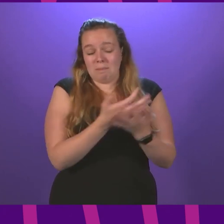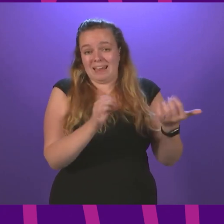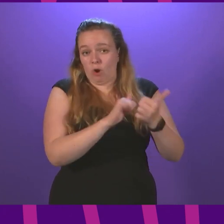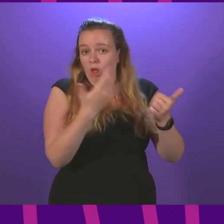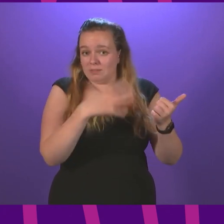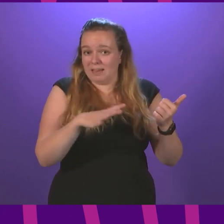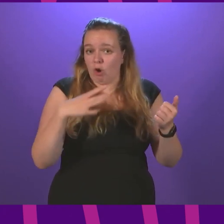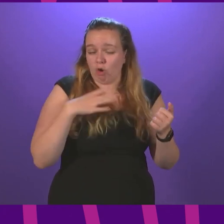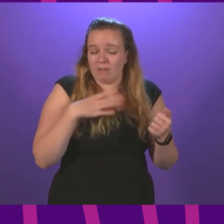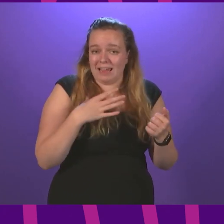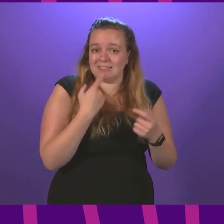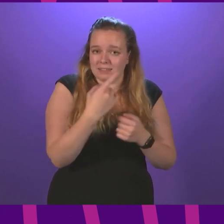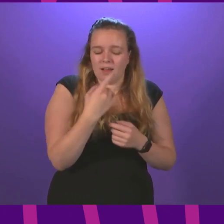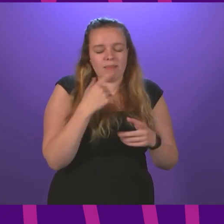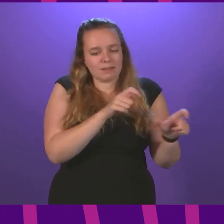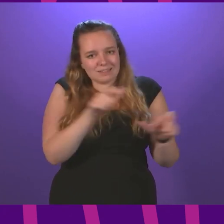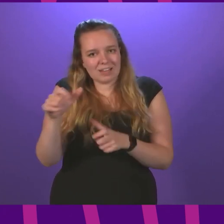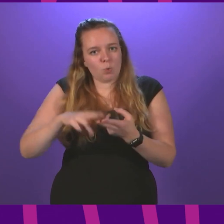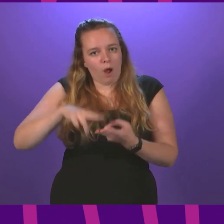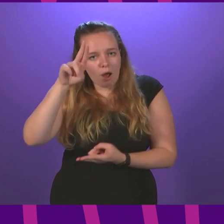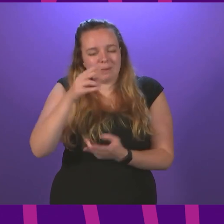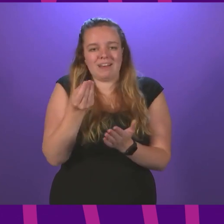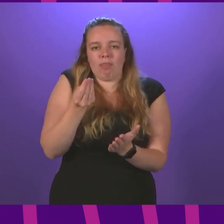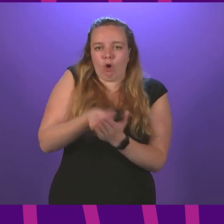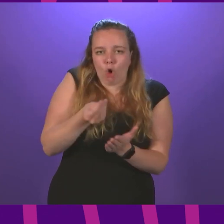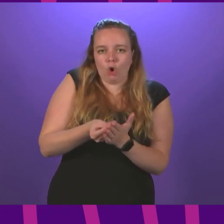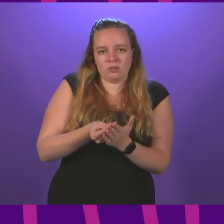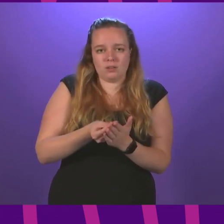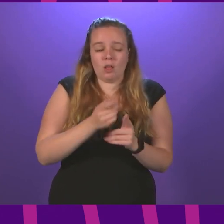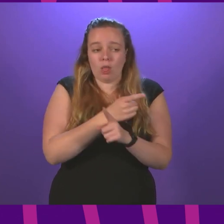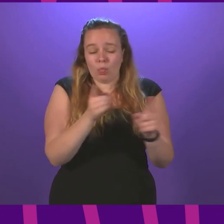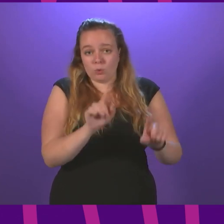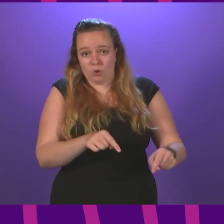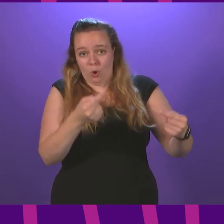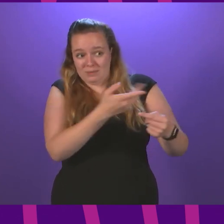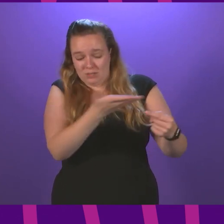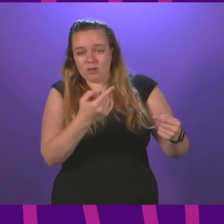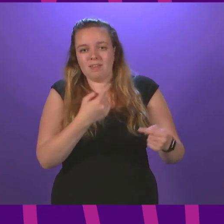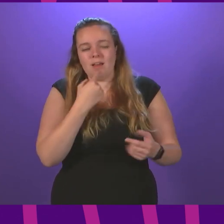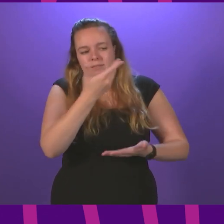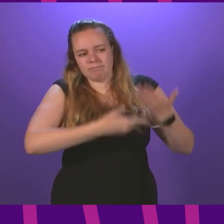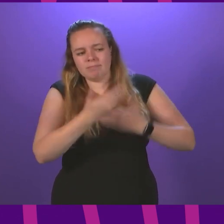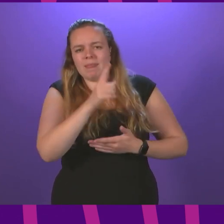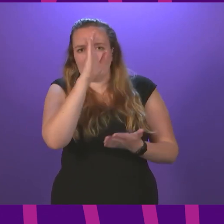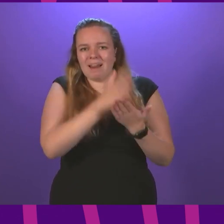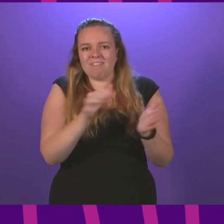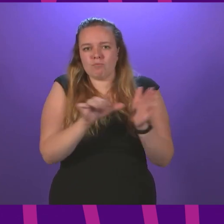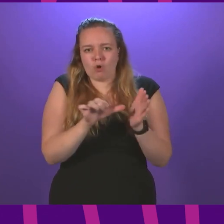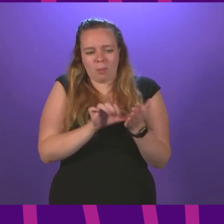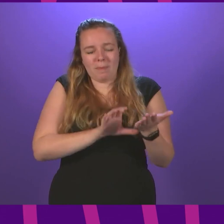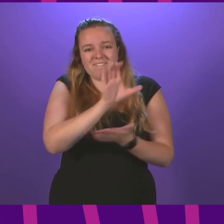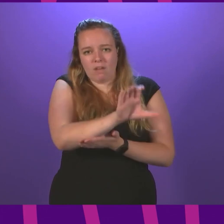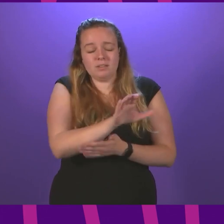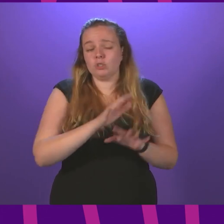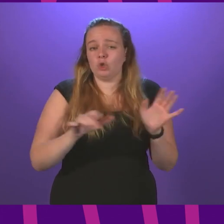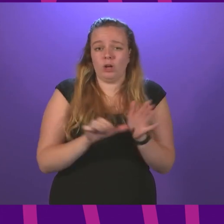done already, the continuing uplift and the cost. Those on the opposite ambitions tell us that they believe the problem of funding is